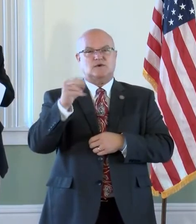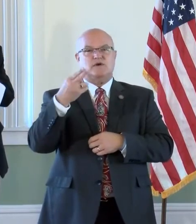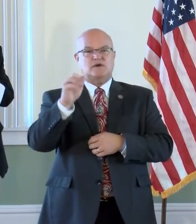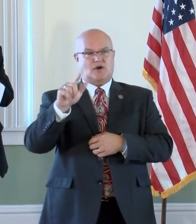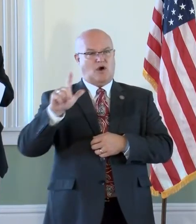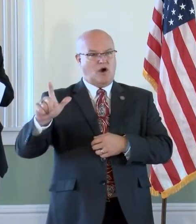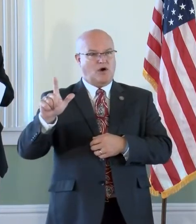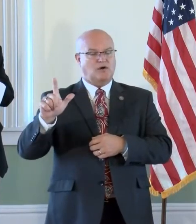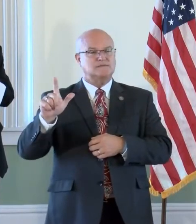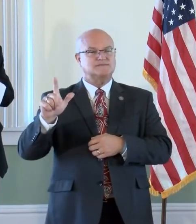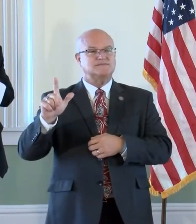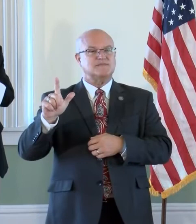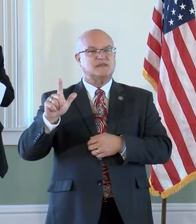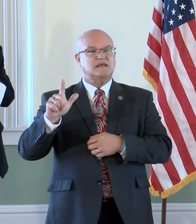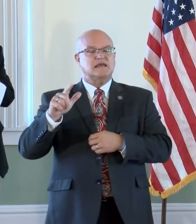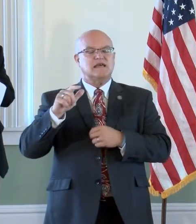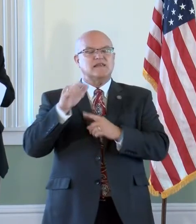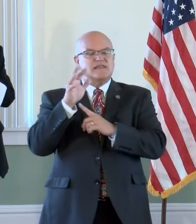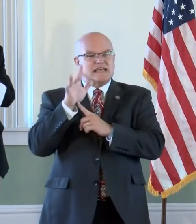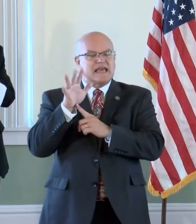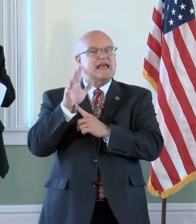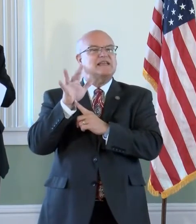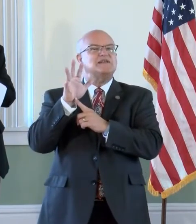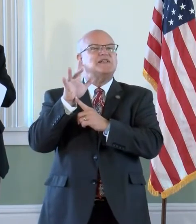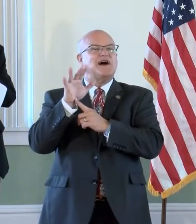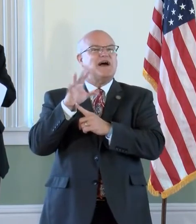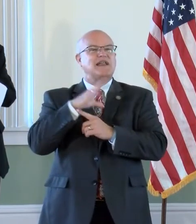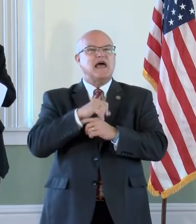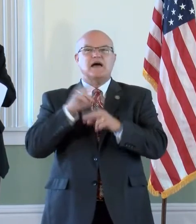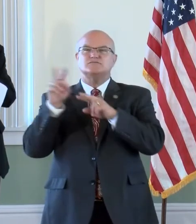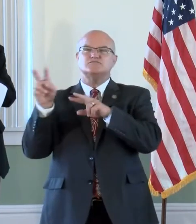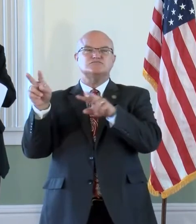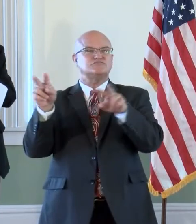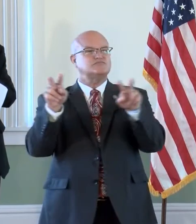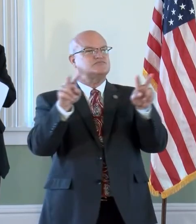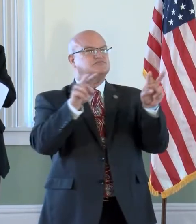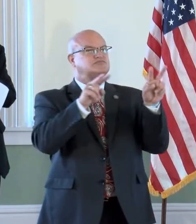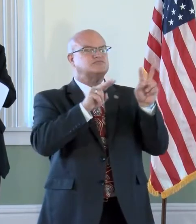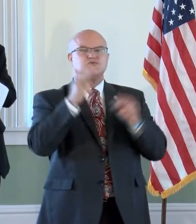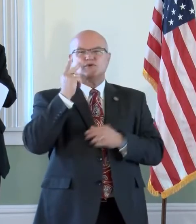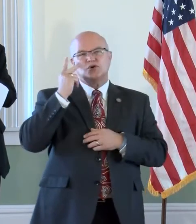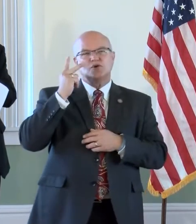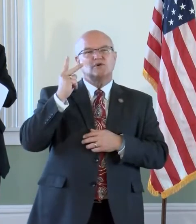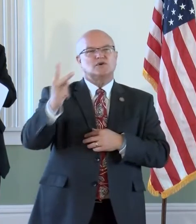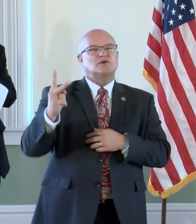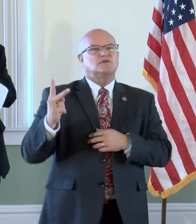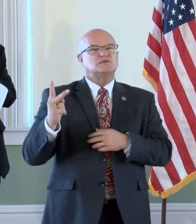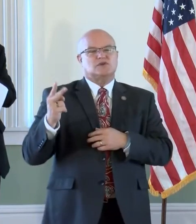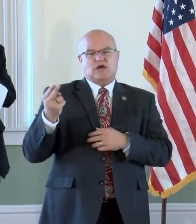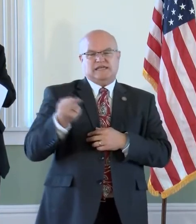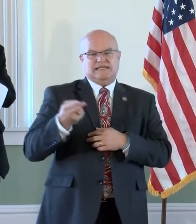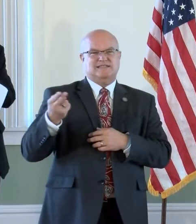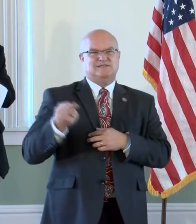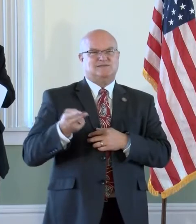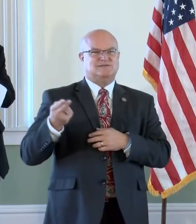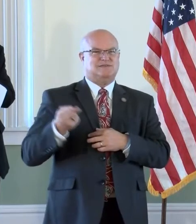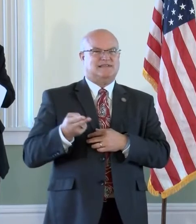in the candlelight. And as you looked around, you saw history.